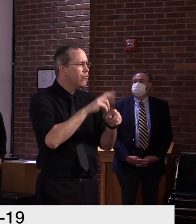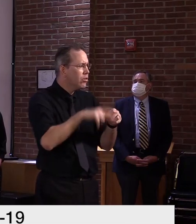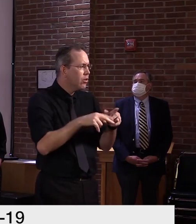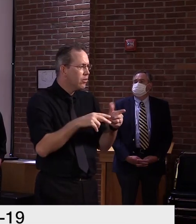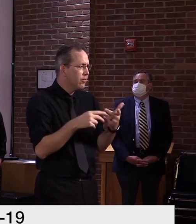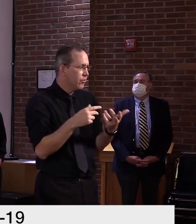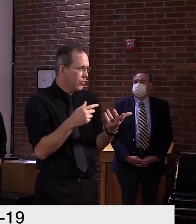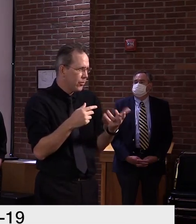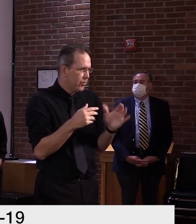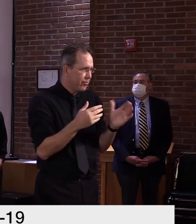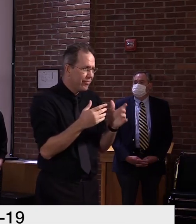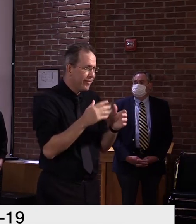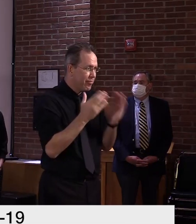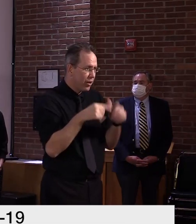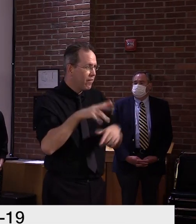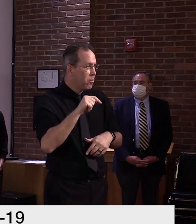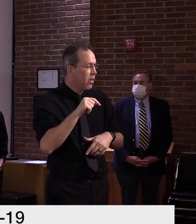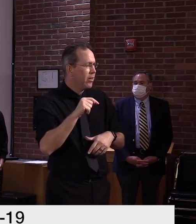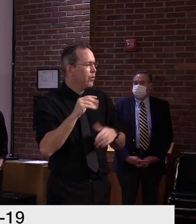Okay, thank you very much.